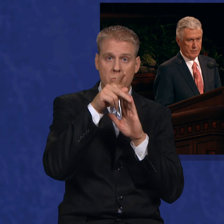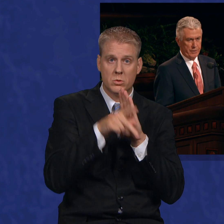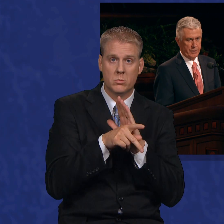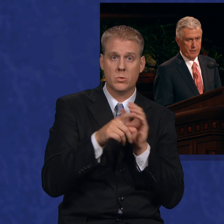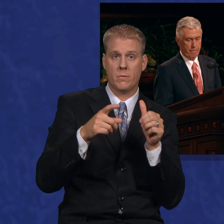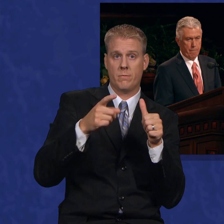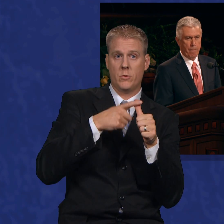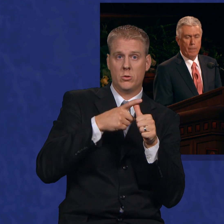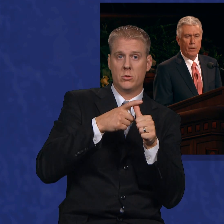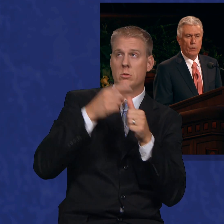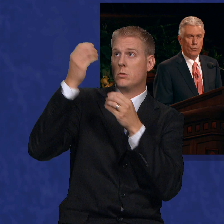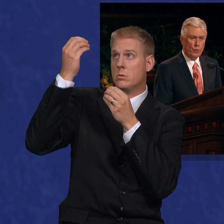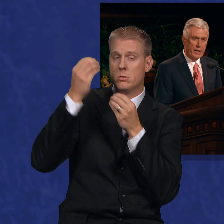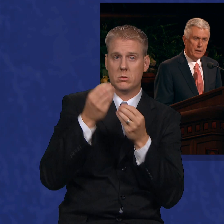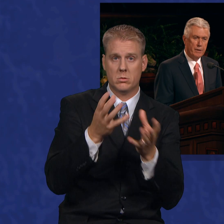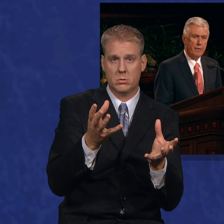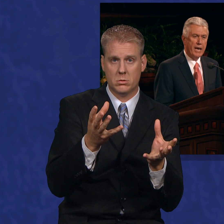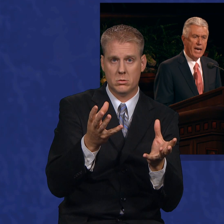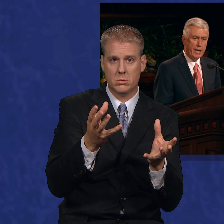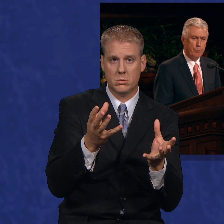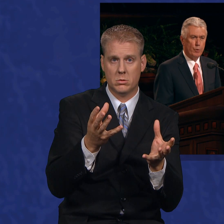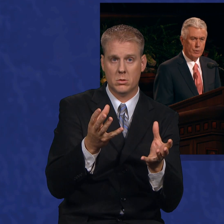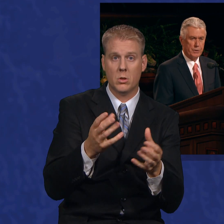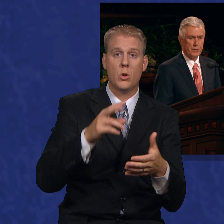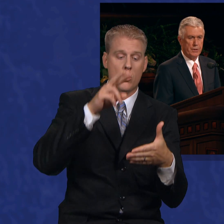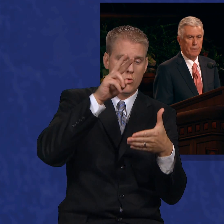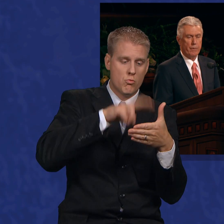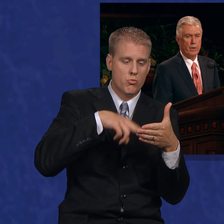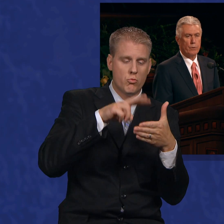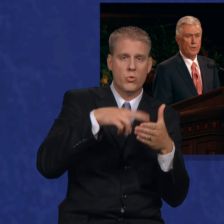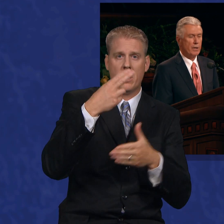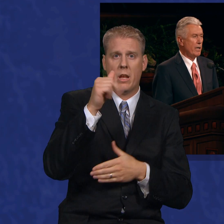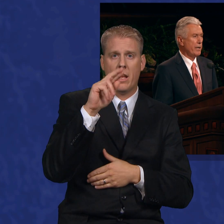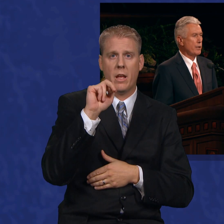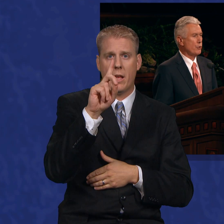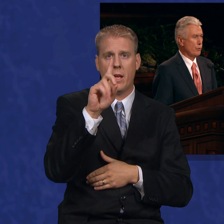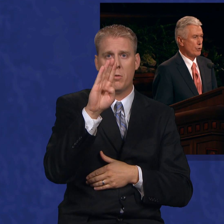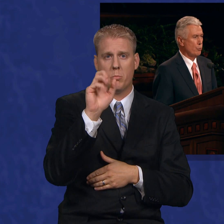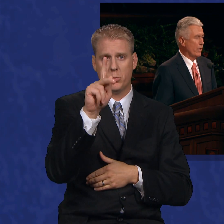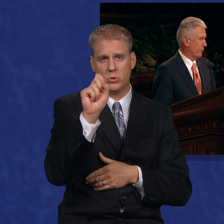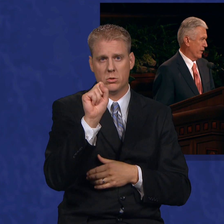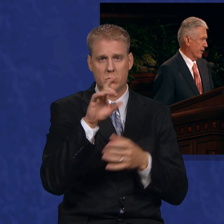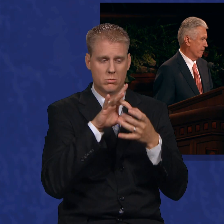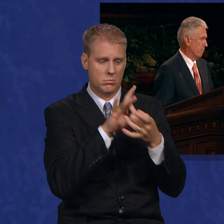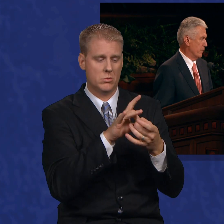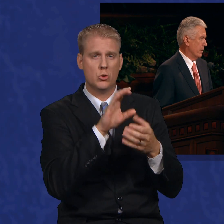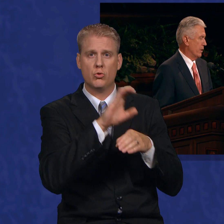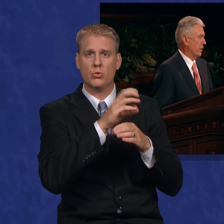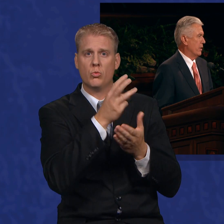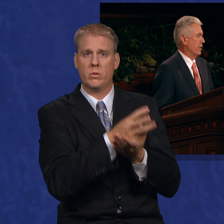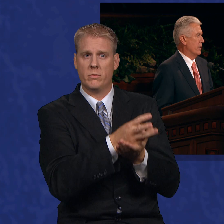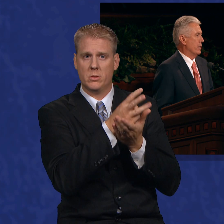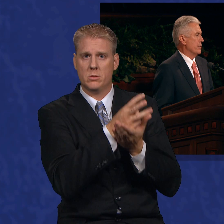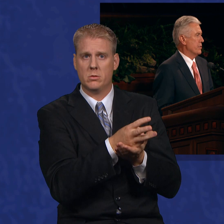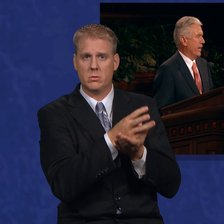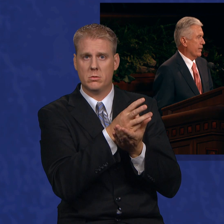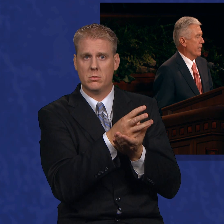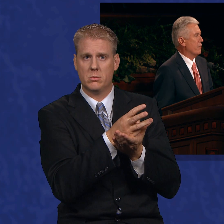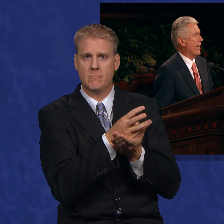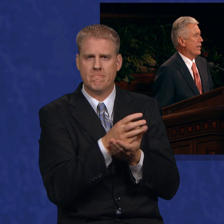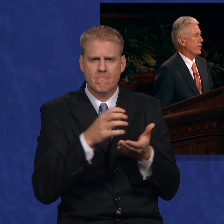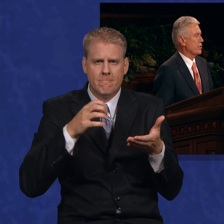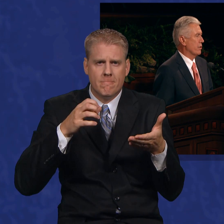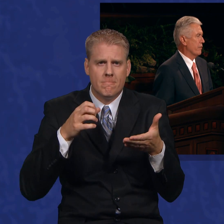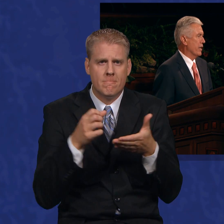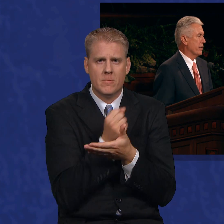first. Read the handbooks regarding Church welfare. Take